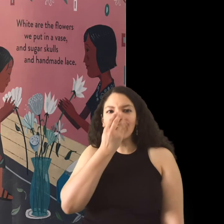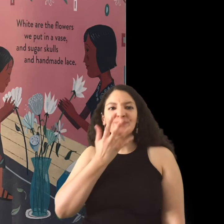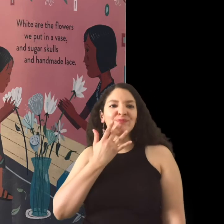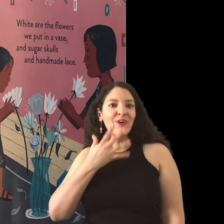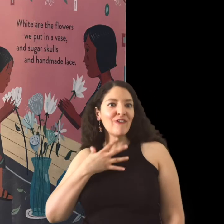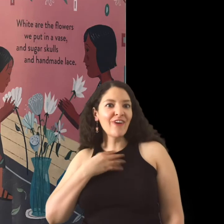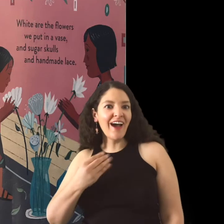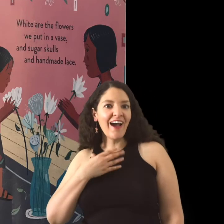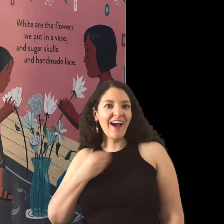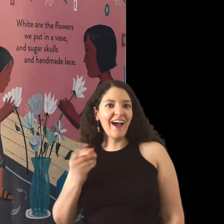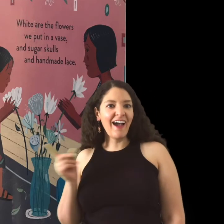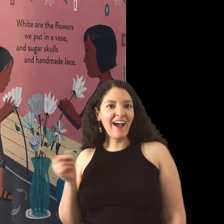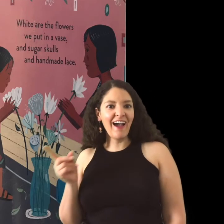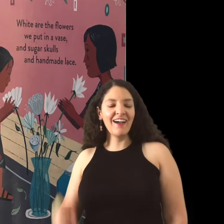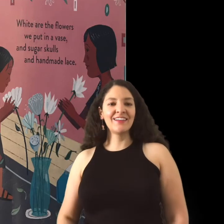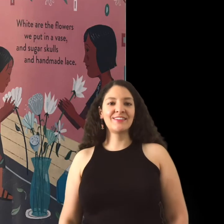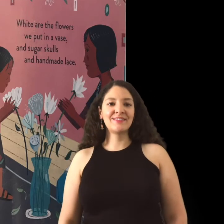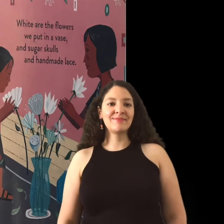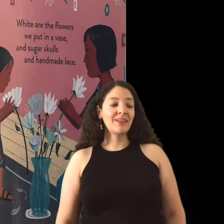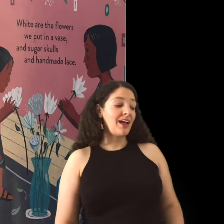White are the flowers we put in a vase.